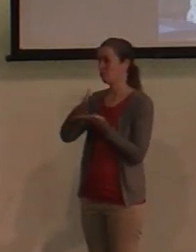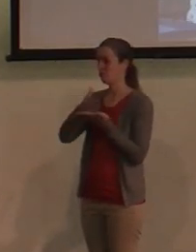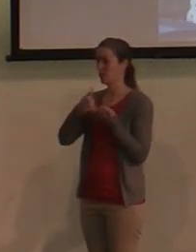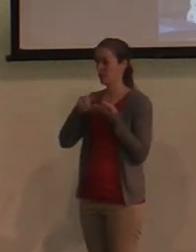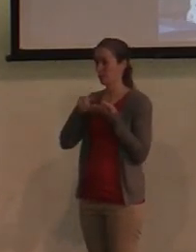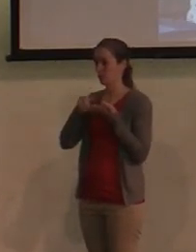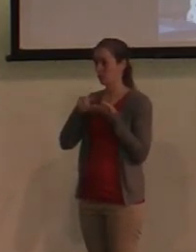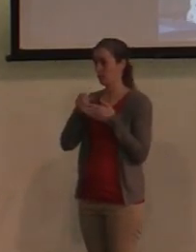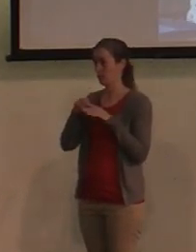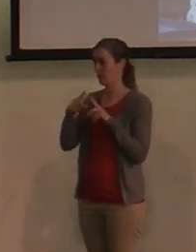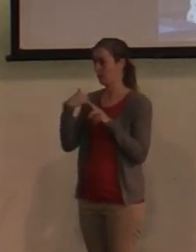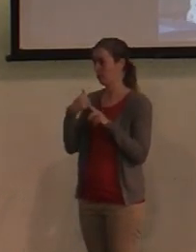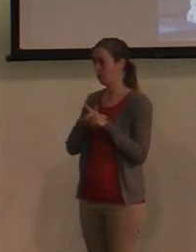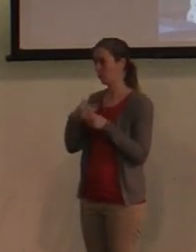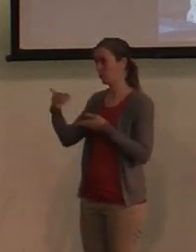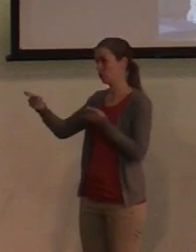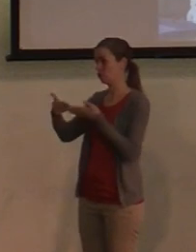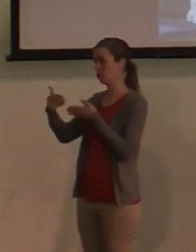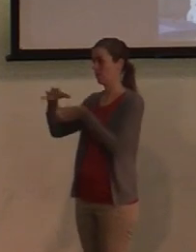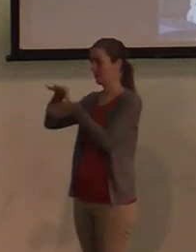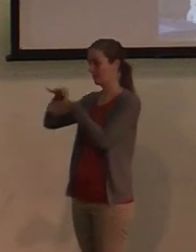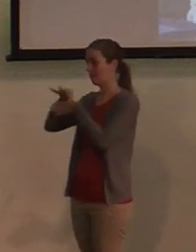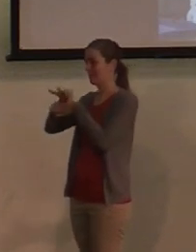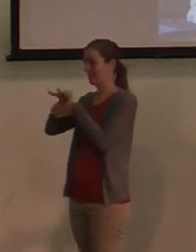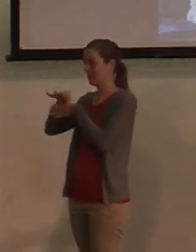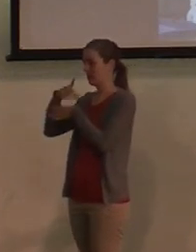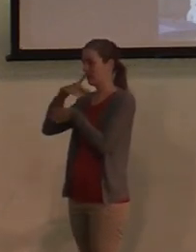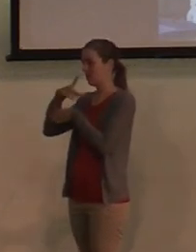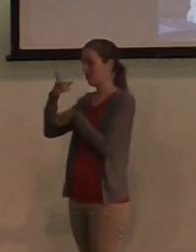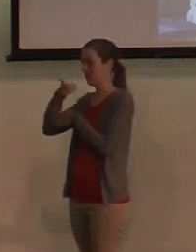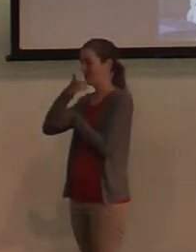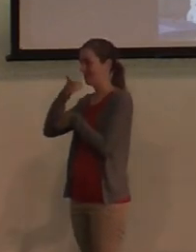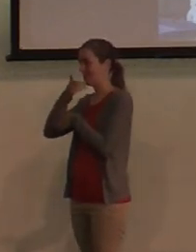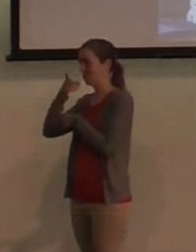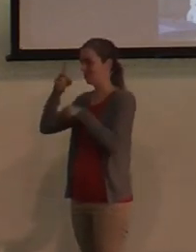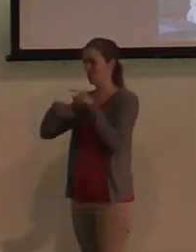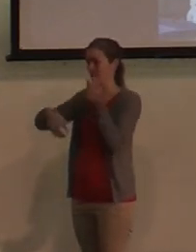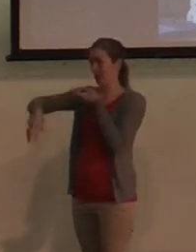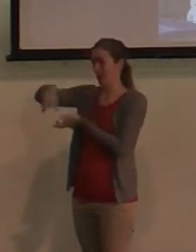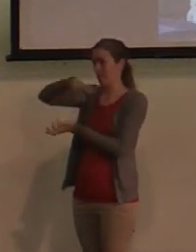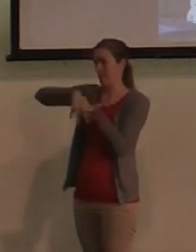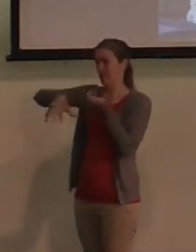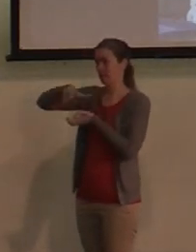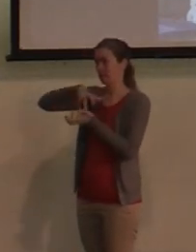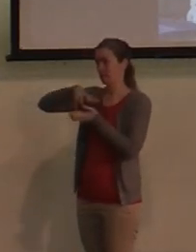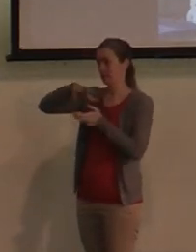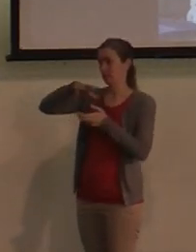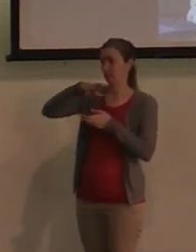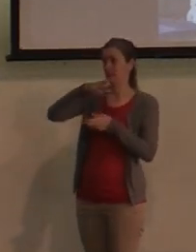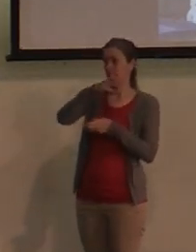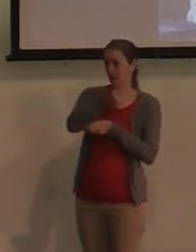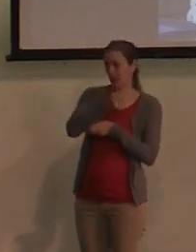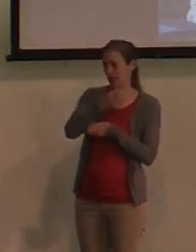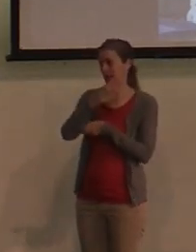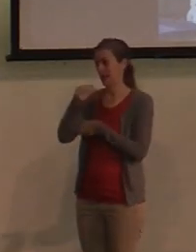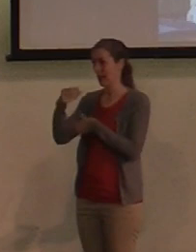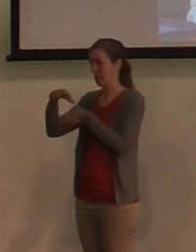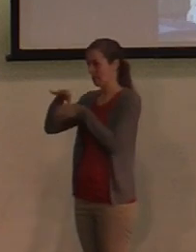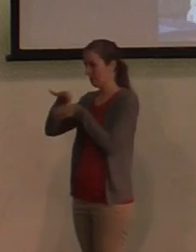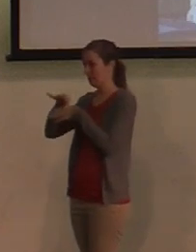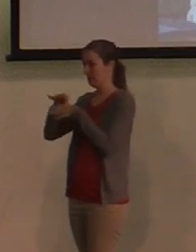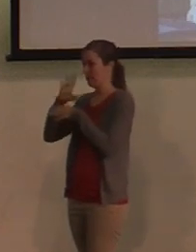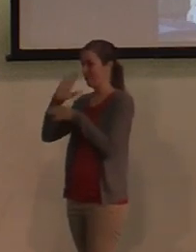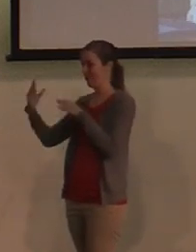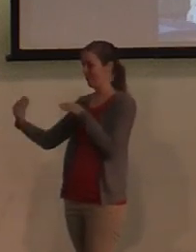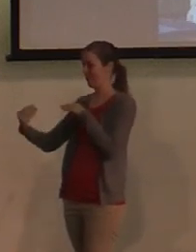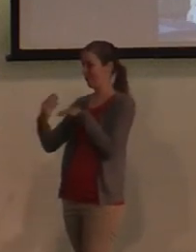serve meat at dinner, and if you mix the dairy with the meat, that would affect our kosher license, and so we're